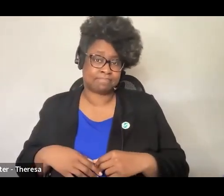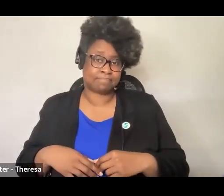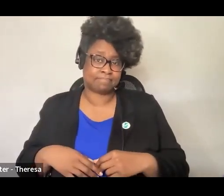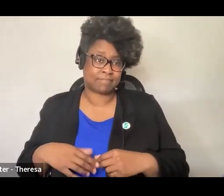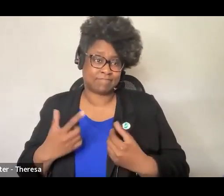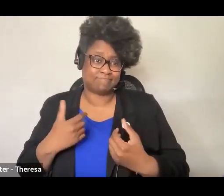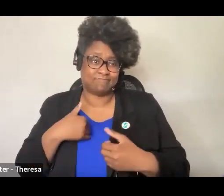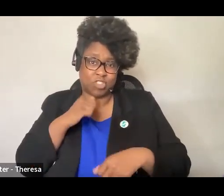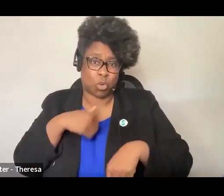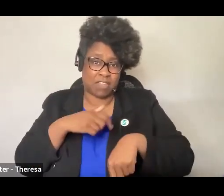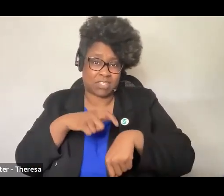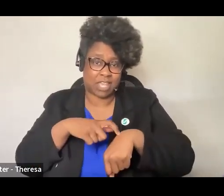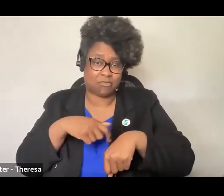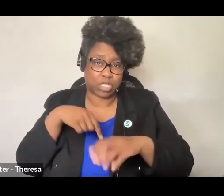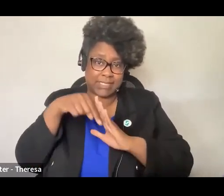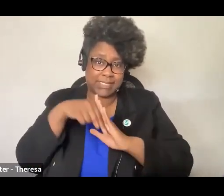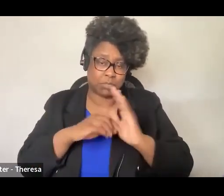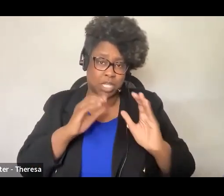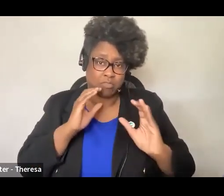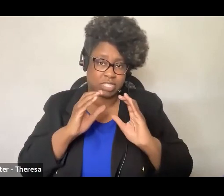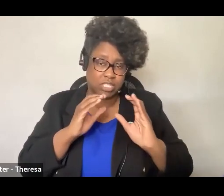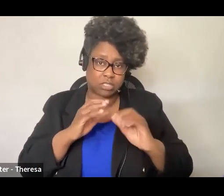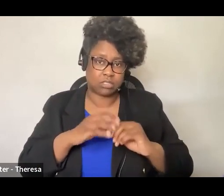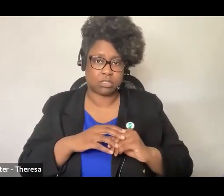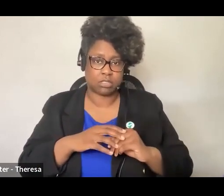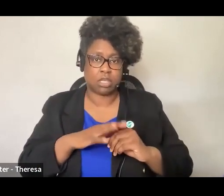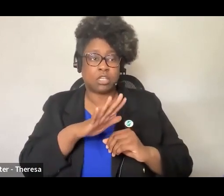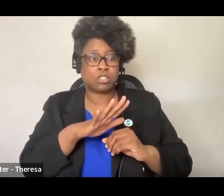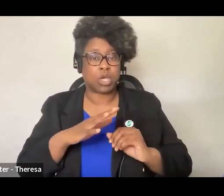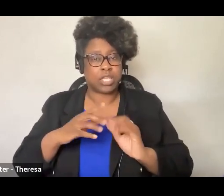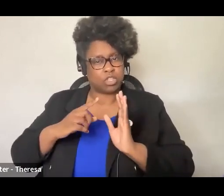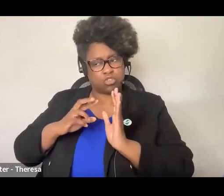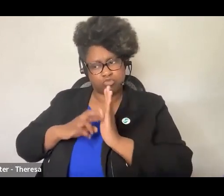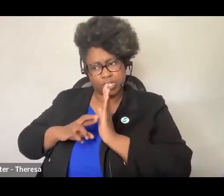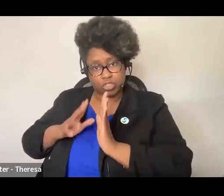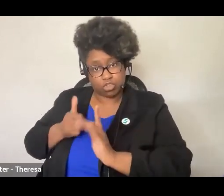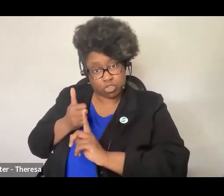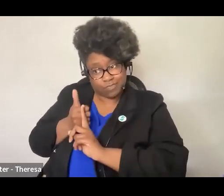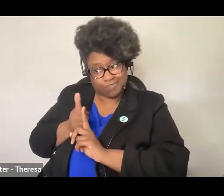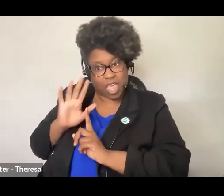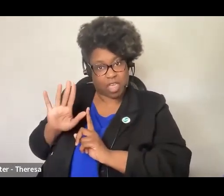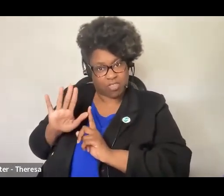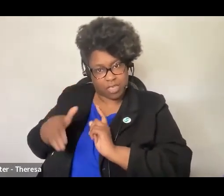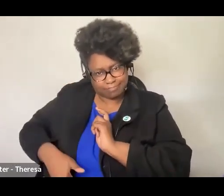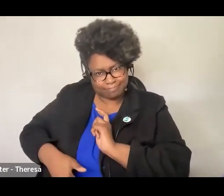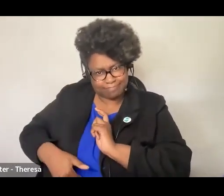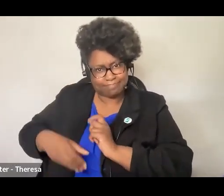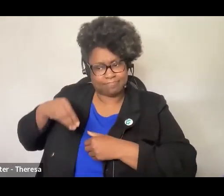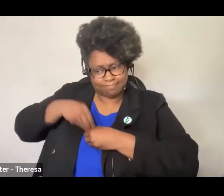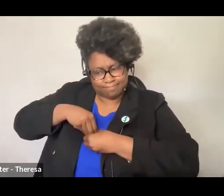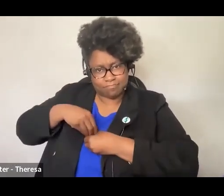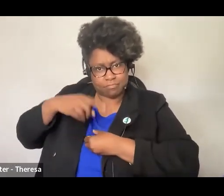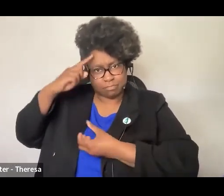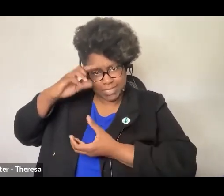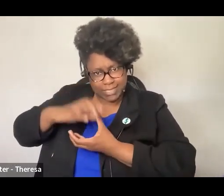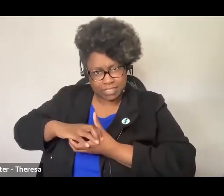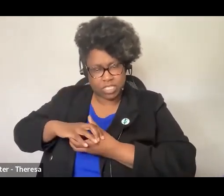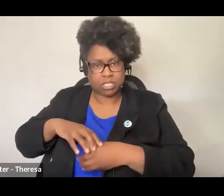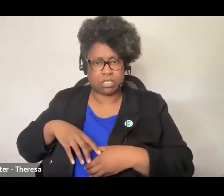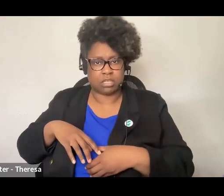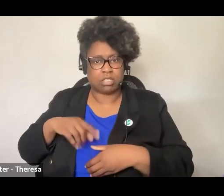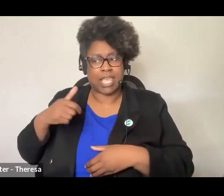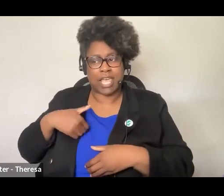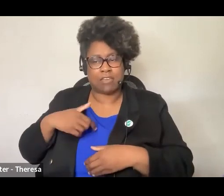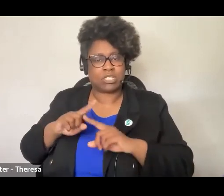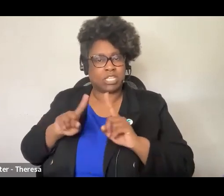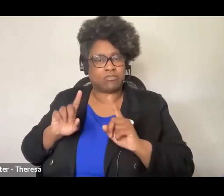allowed for those deep conversations and to get into the researchers own deep seated beliefs because we also know within these subdisciplines they have different kind of equity issues and